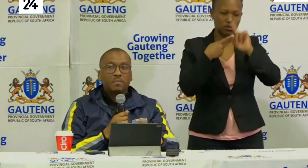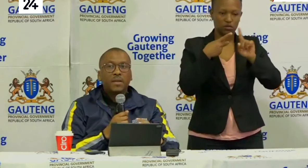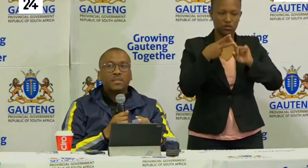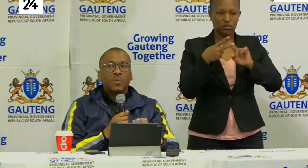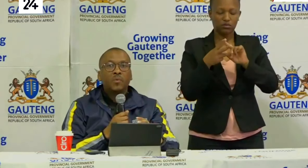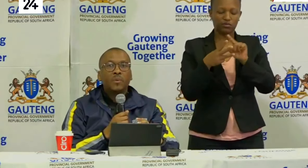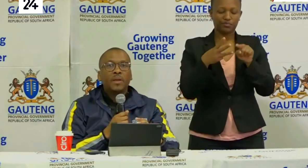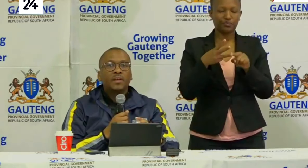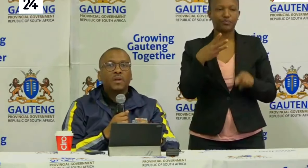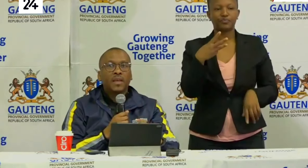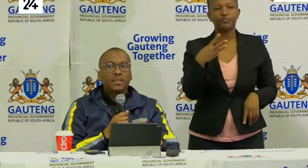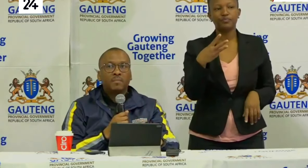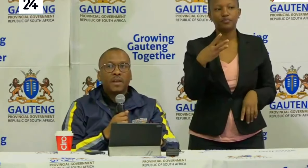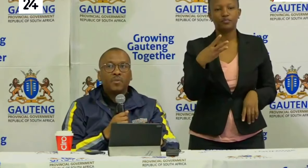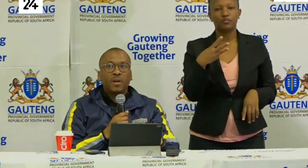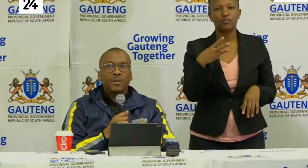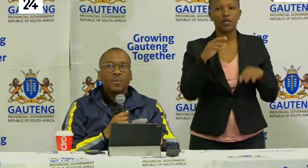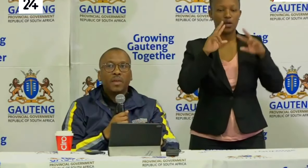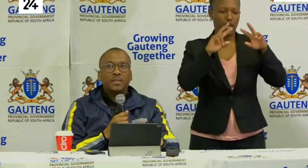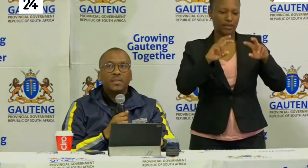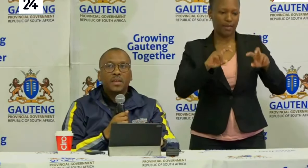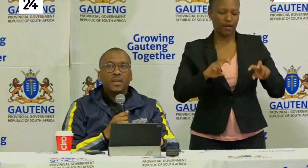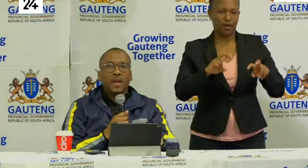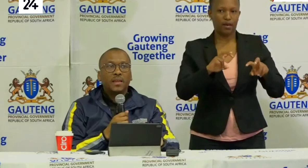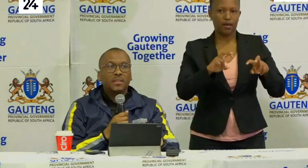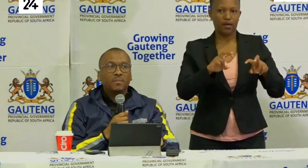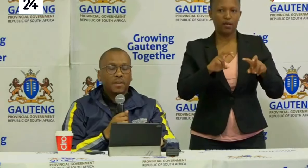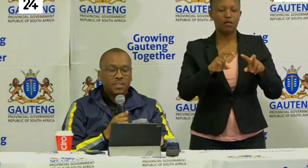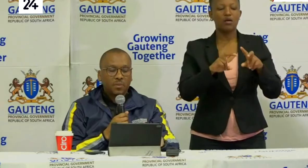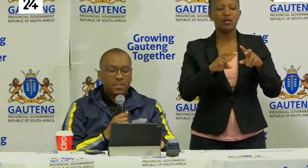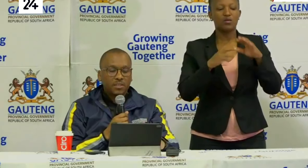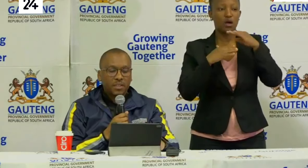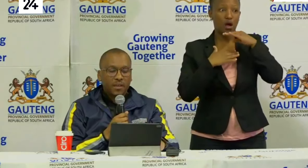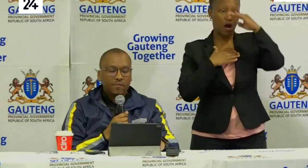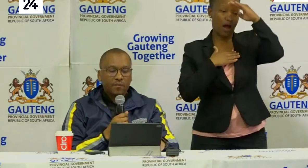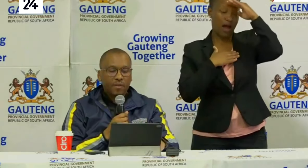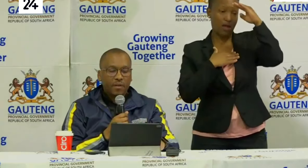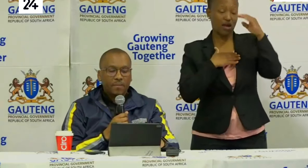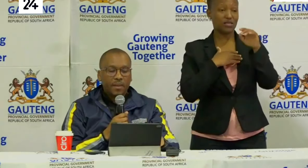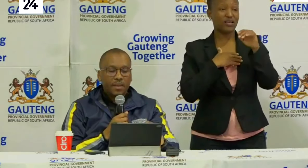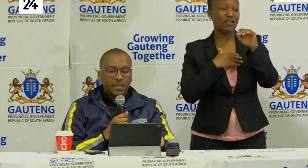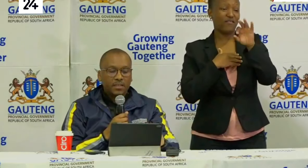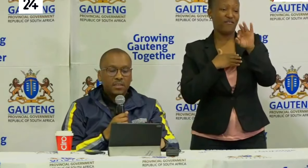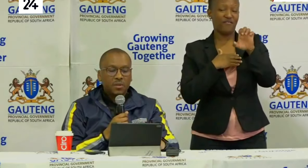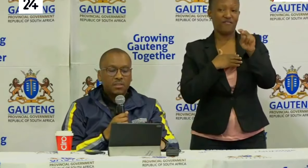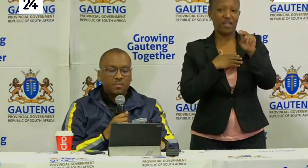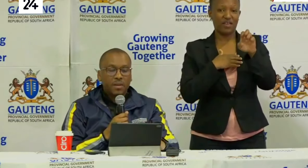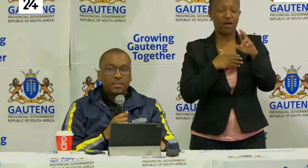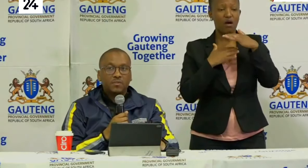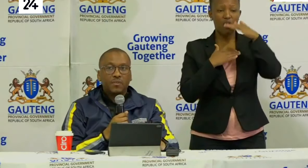then the last part is when we actually examine you and we get a high temperature which is a fever. That